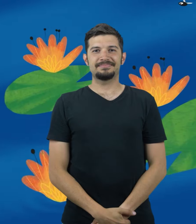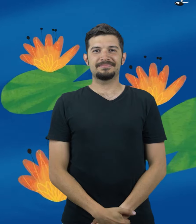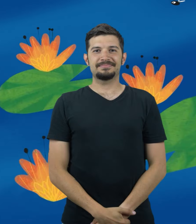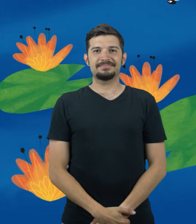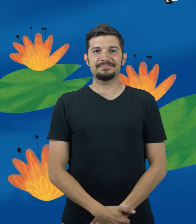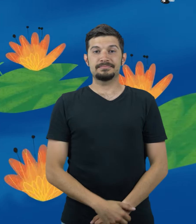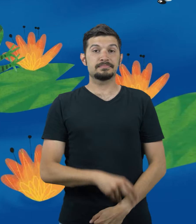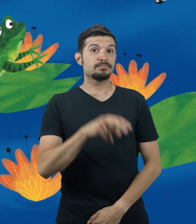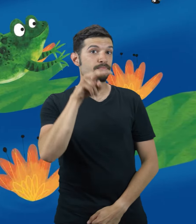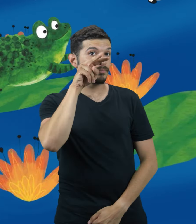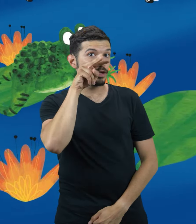Look.